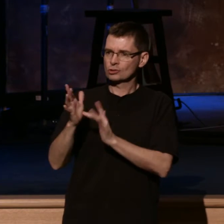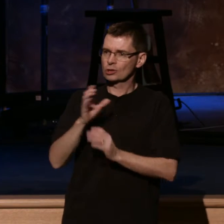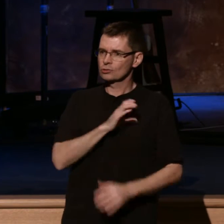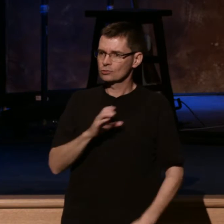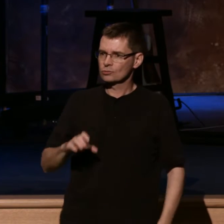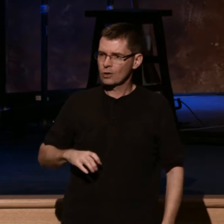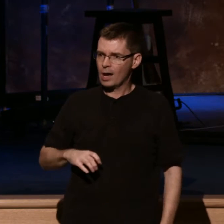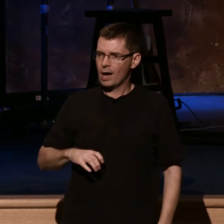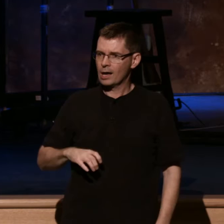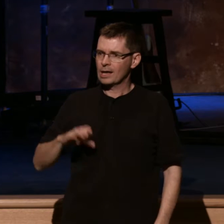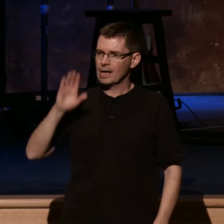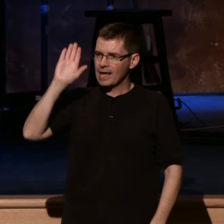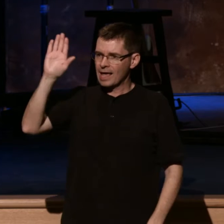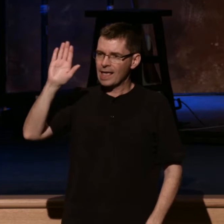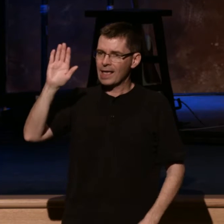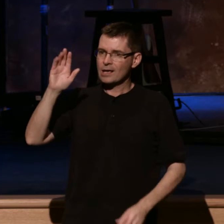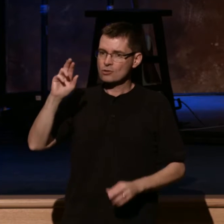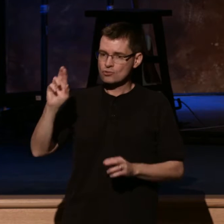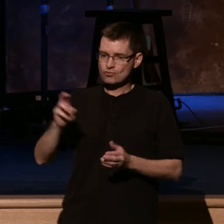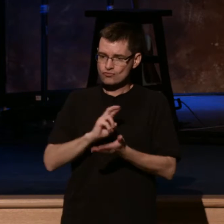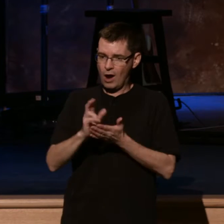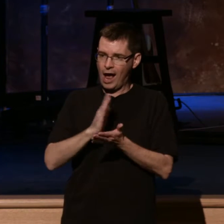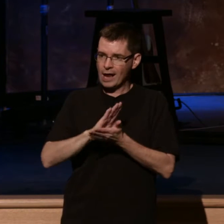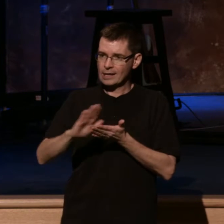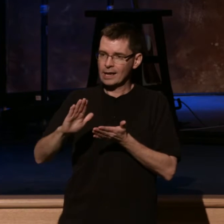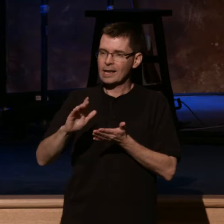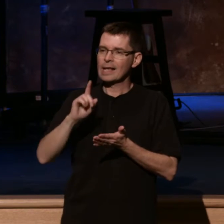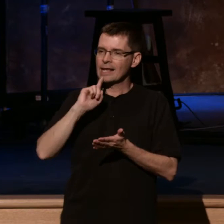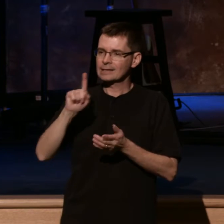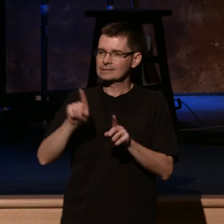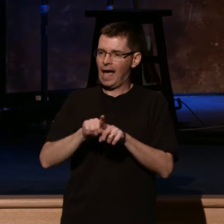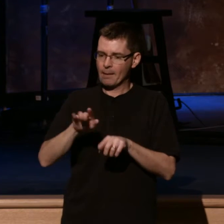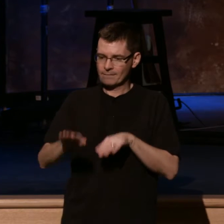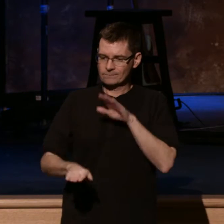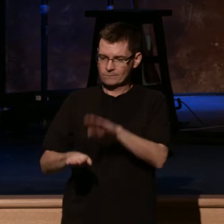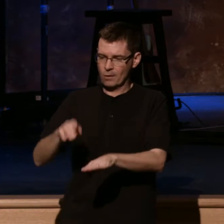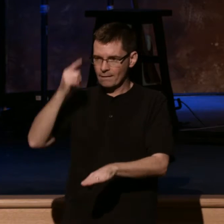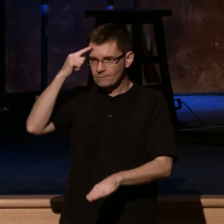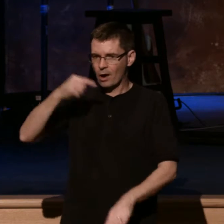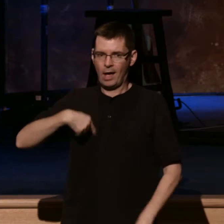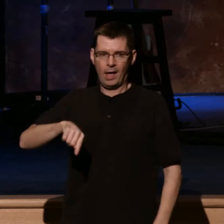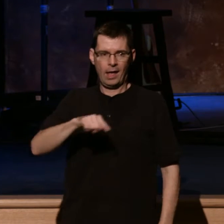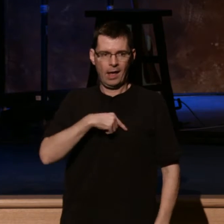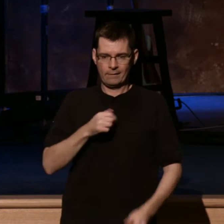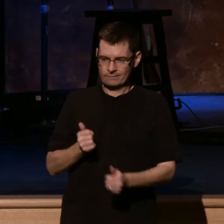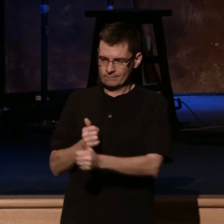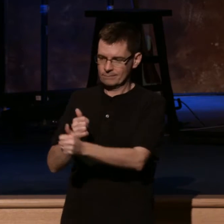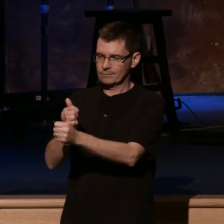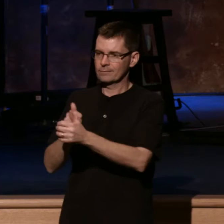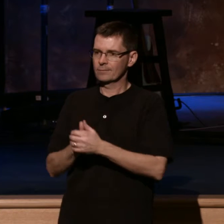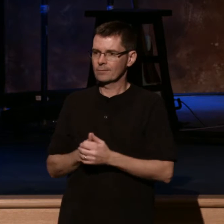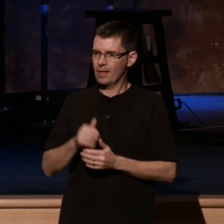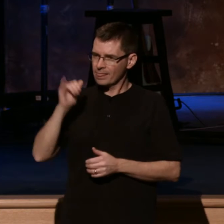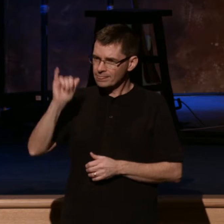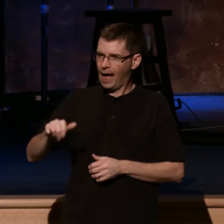will make a footstep for us all. That, my brothers, is revival. And that ought to be our desire. Again,